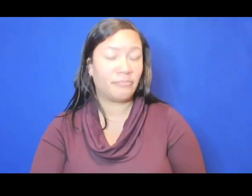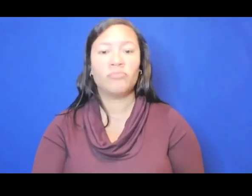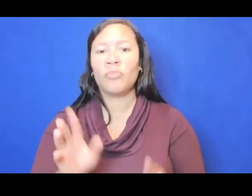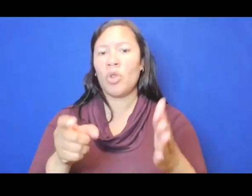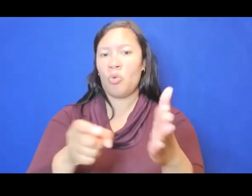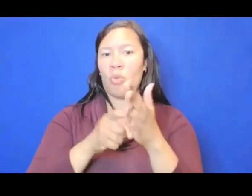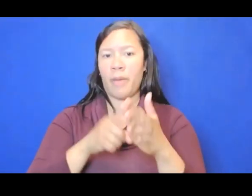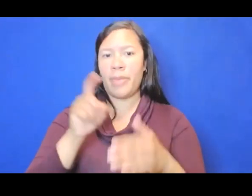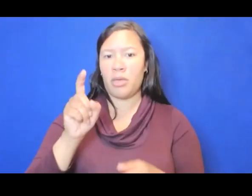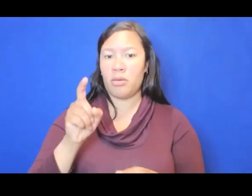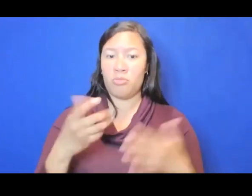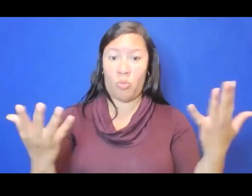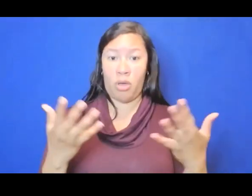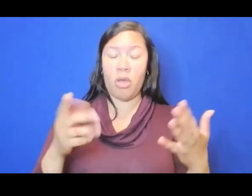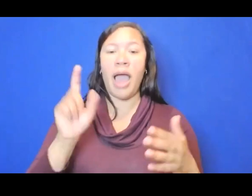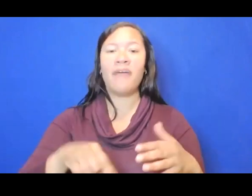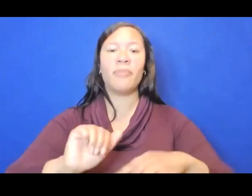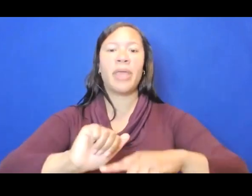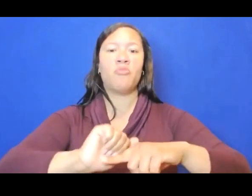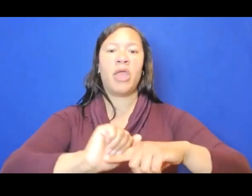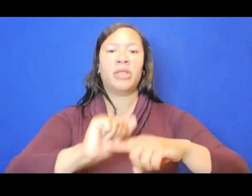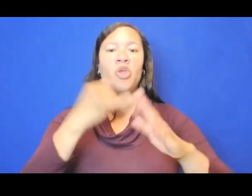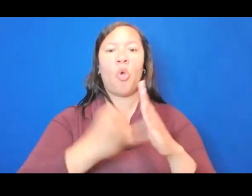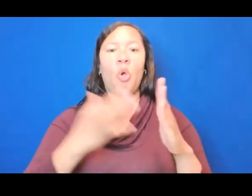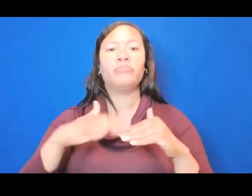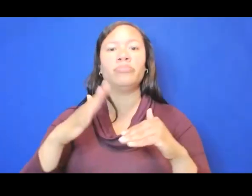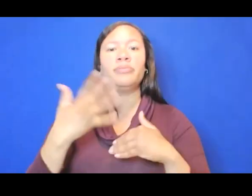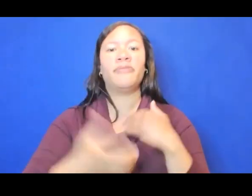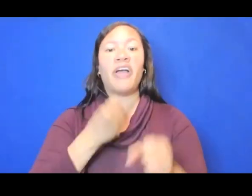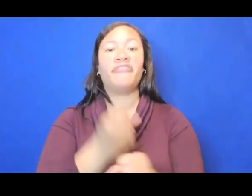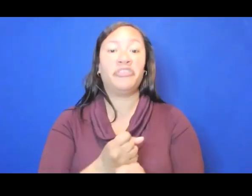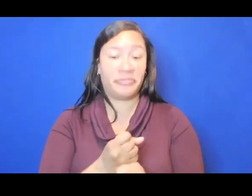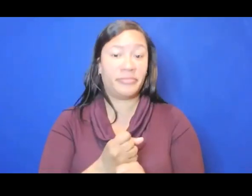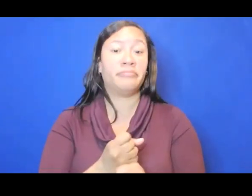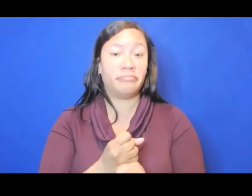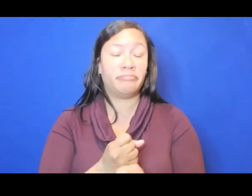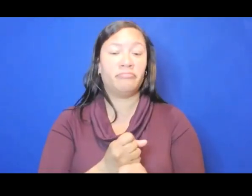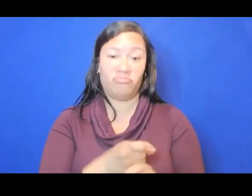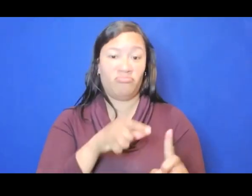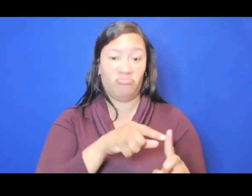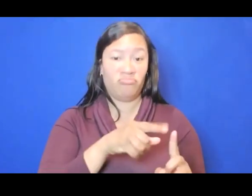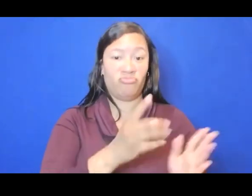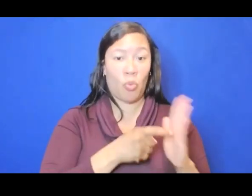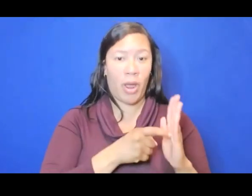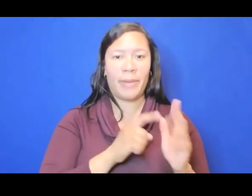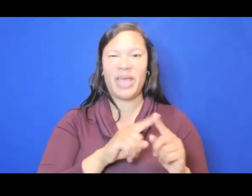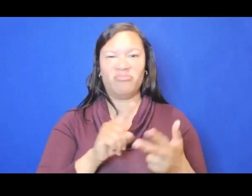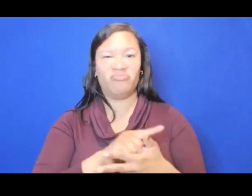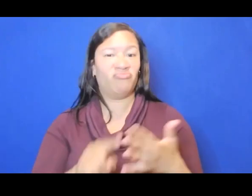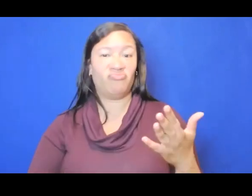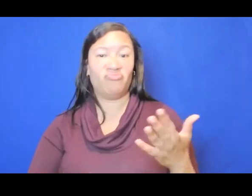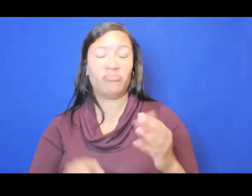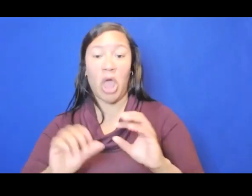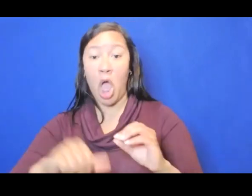have to have been a practicing artist for at least five years. There's really no other set kind of milestone.